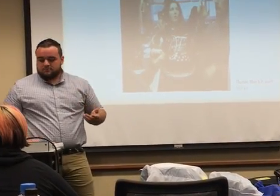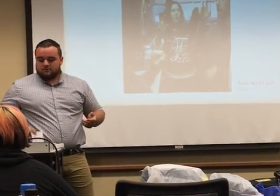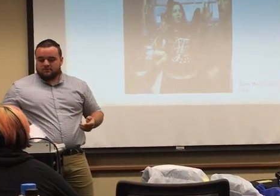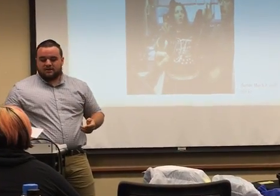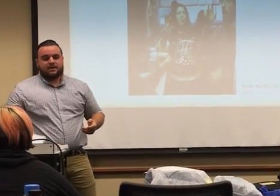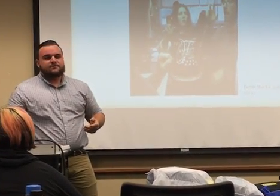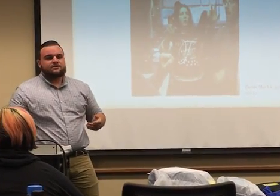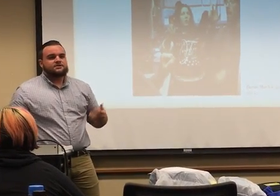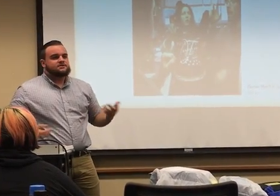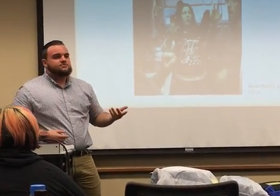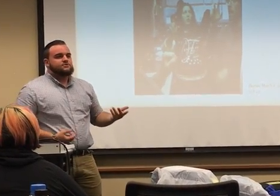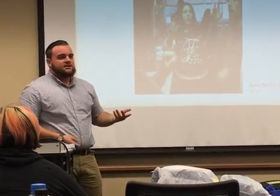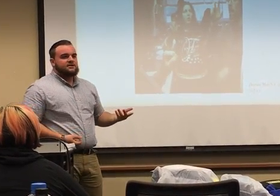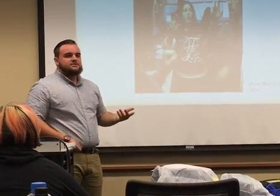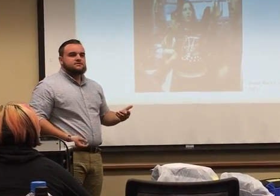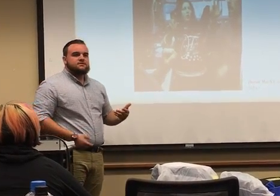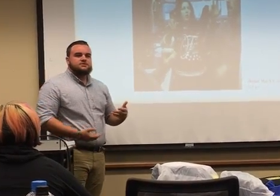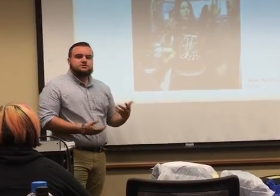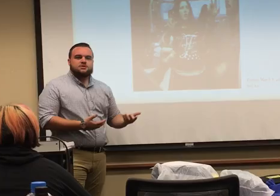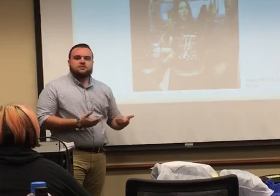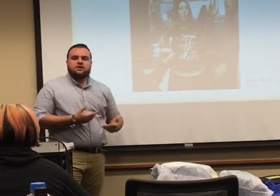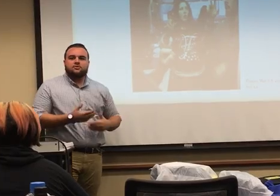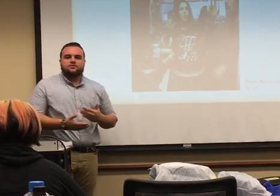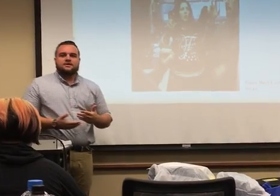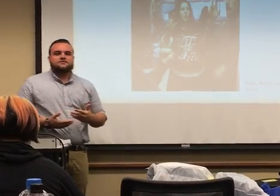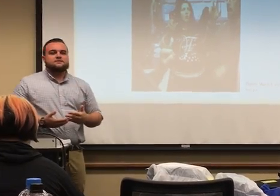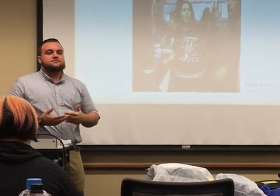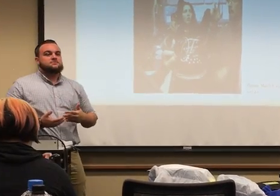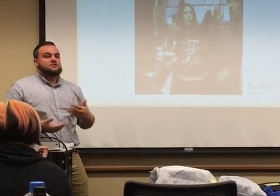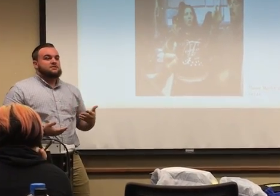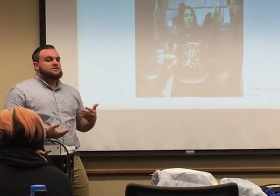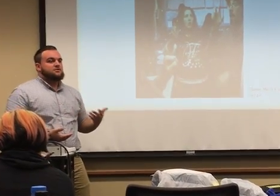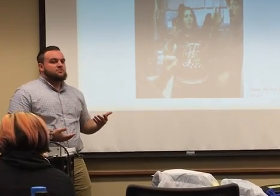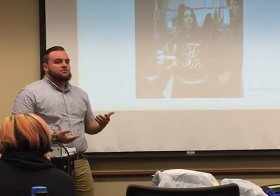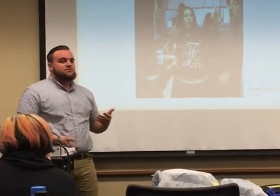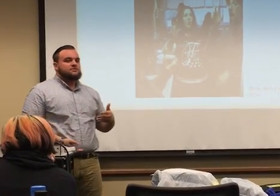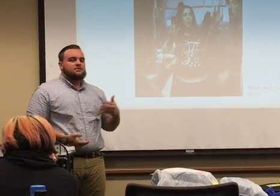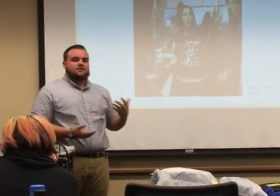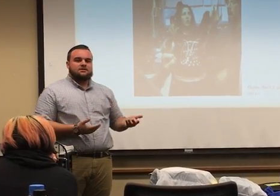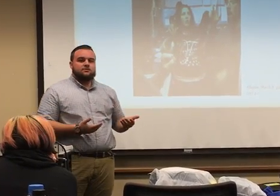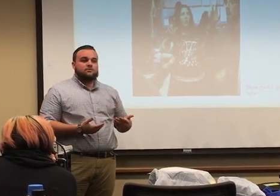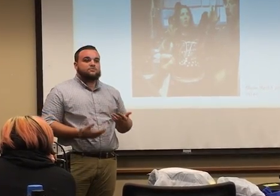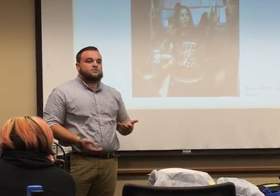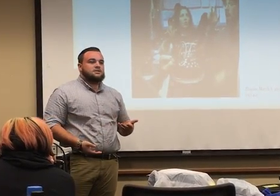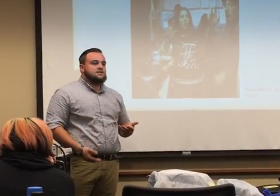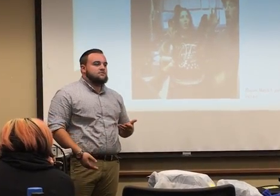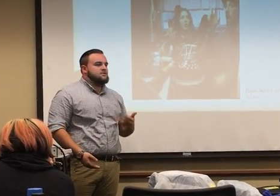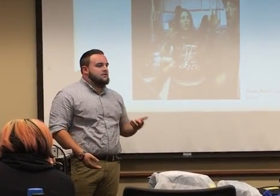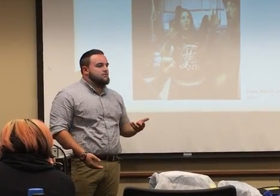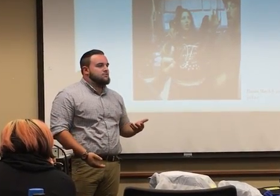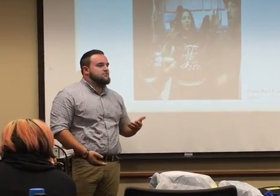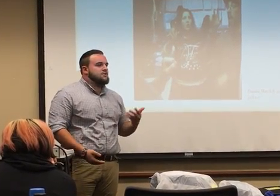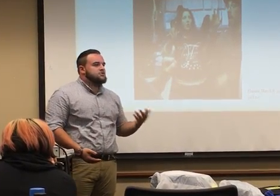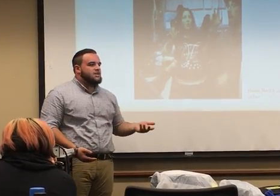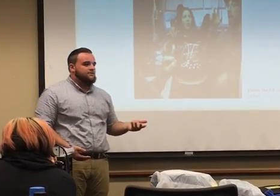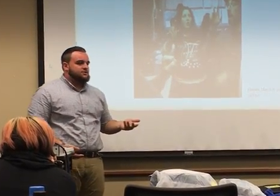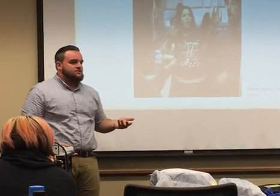So, now that I've taught you these simple signs, you know, it should be able to help you guys, because, again, in the hearing world, my deaf world is completely different. It can be very challenging